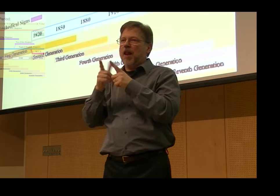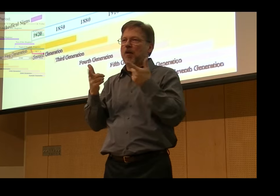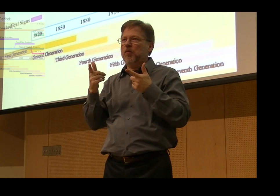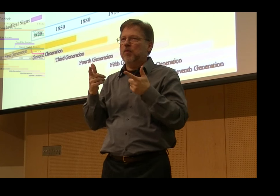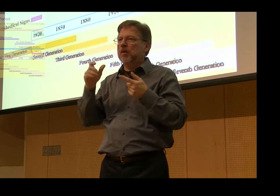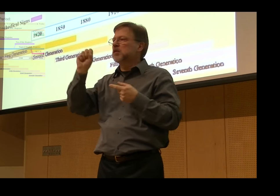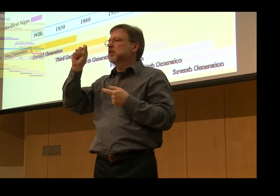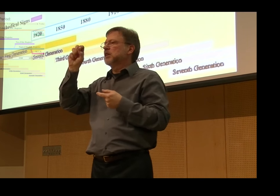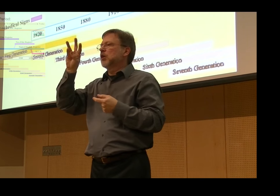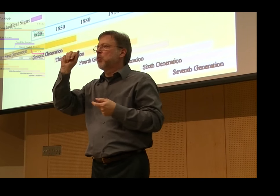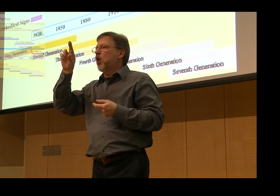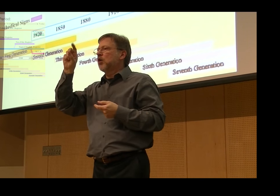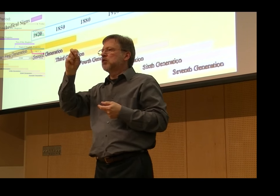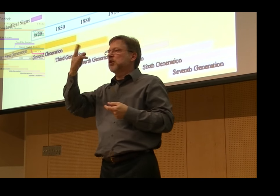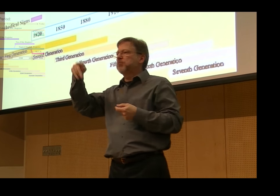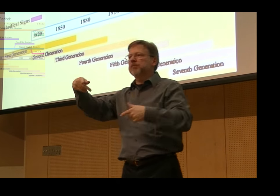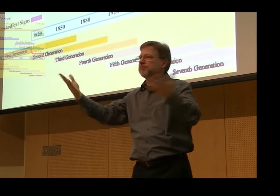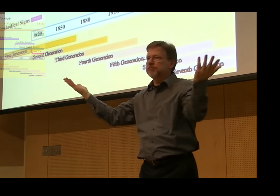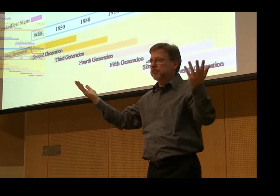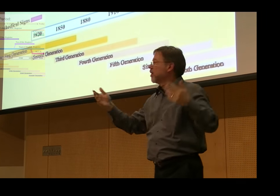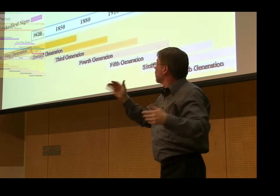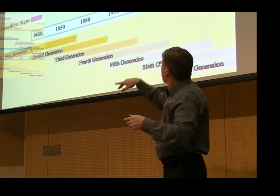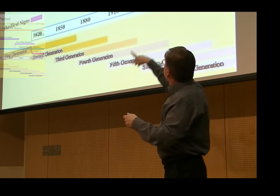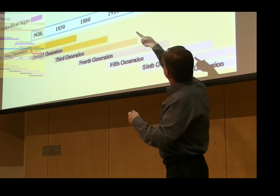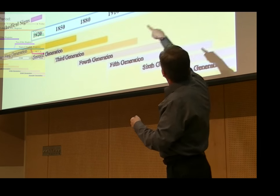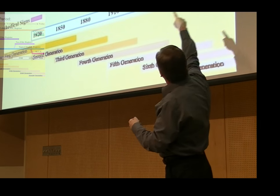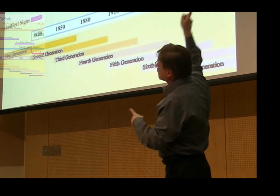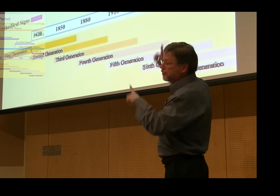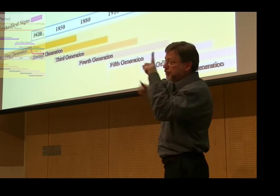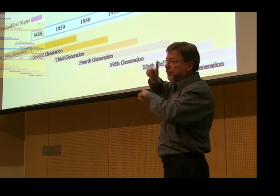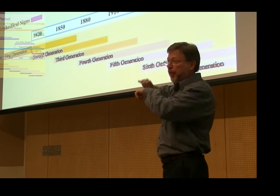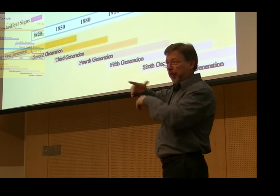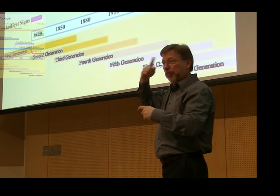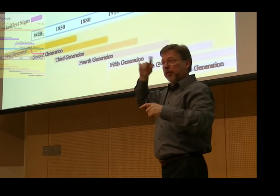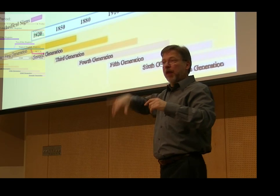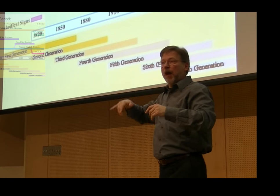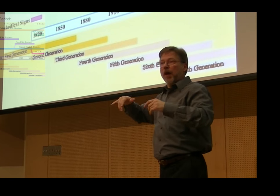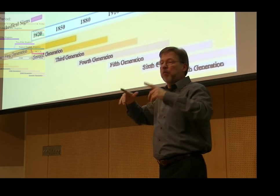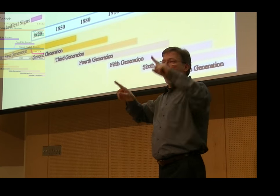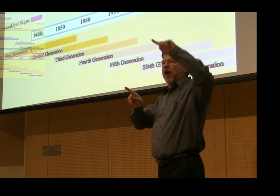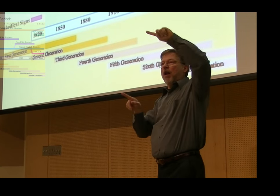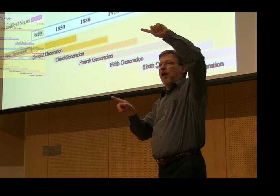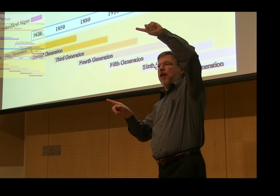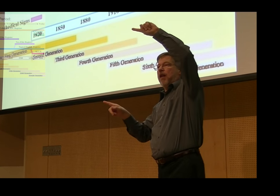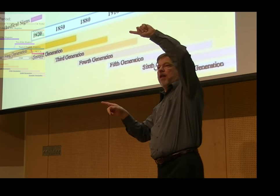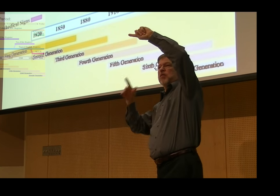and mentoring, once they were gone, the stewardship